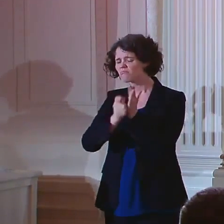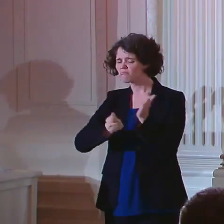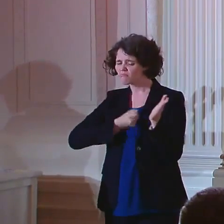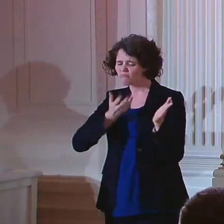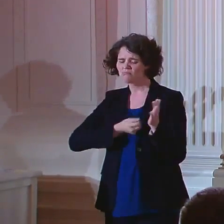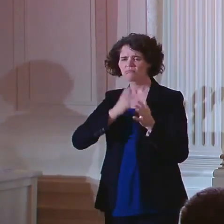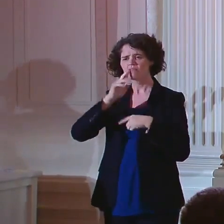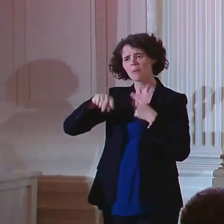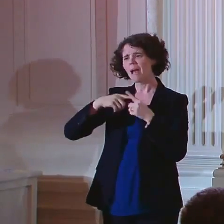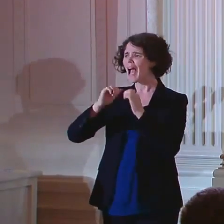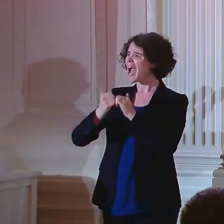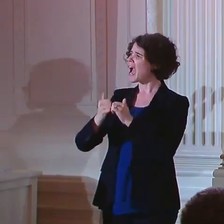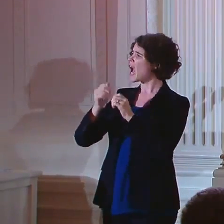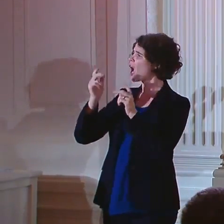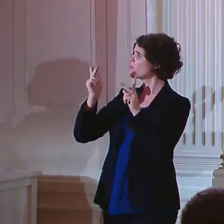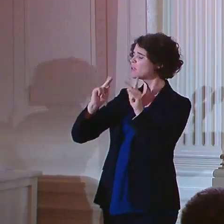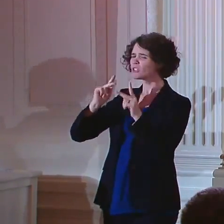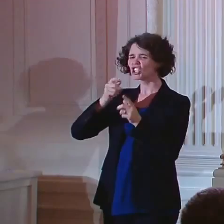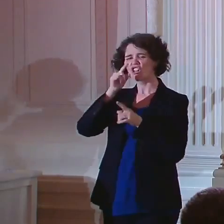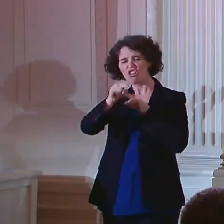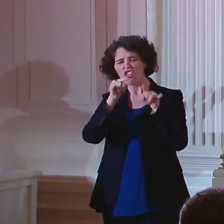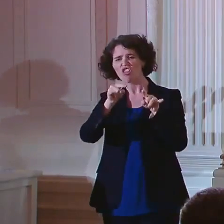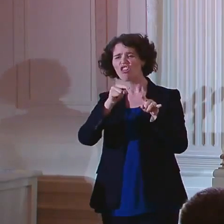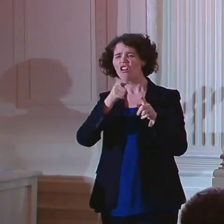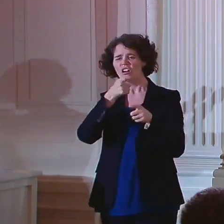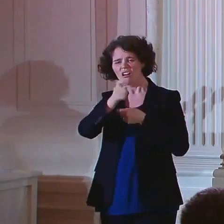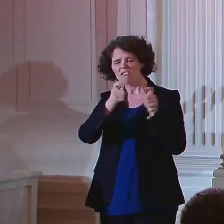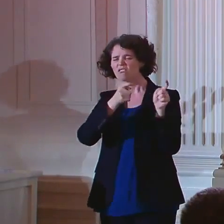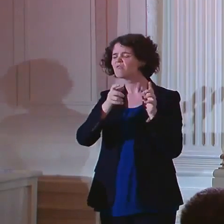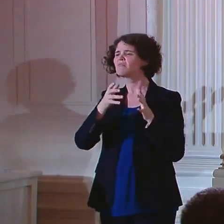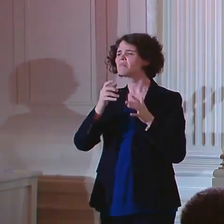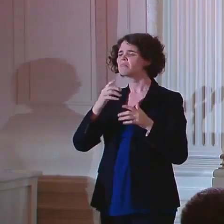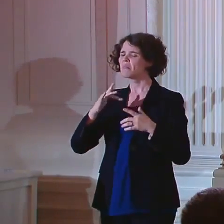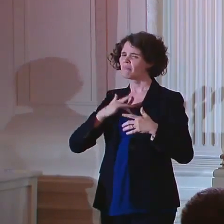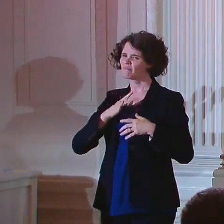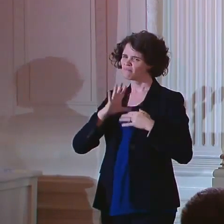accept you or treat you with the respect every human being deserves.